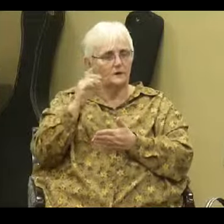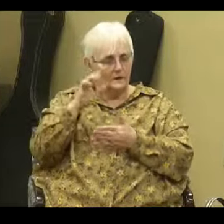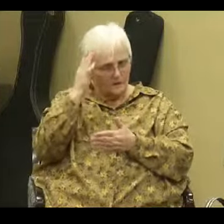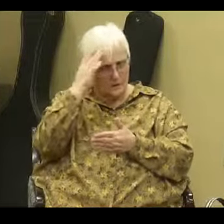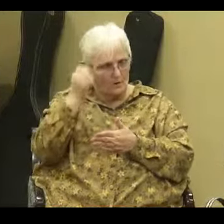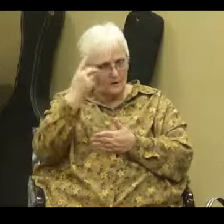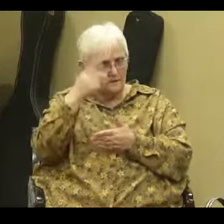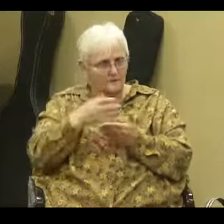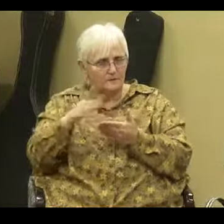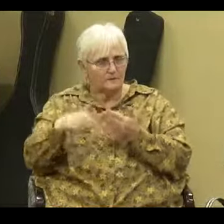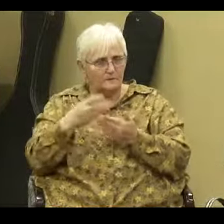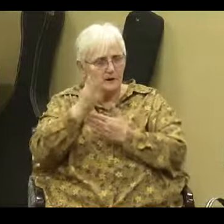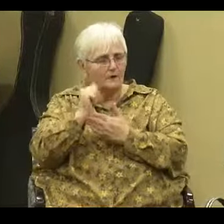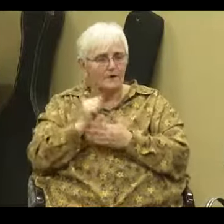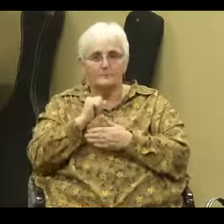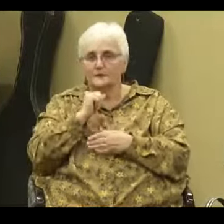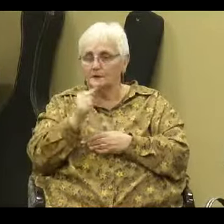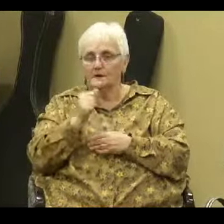about God. But, not everything about God.